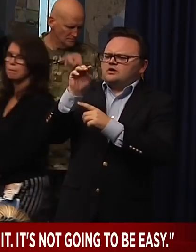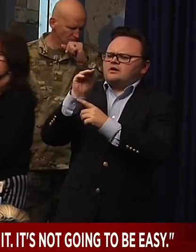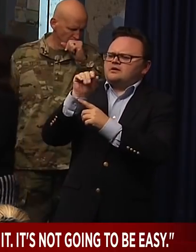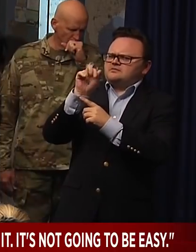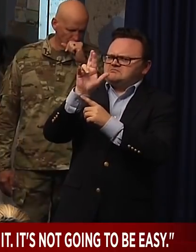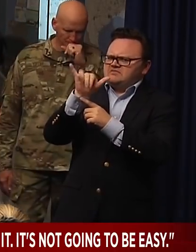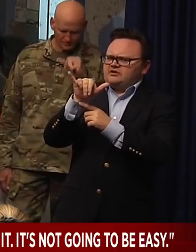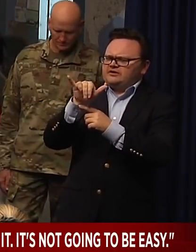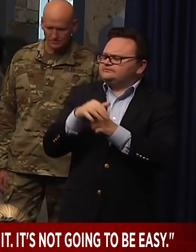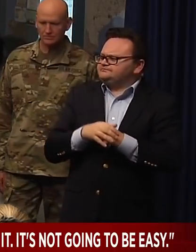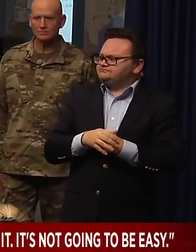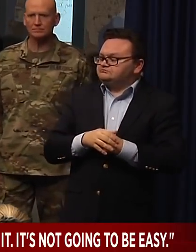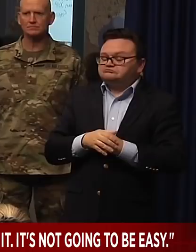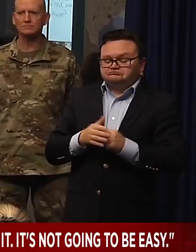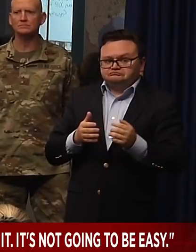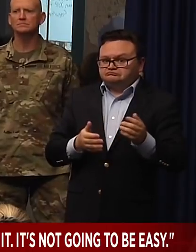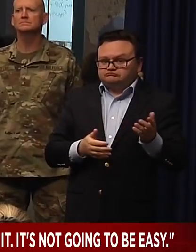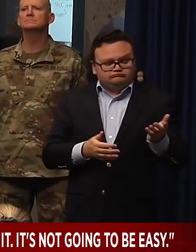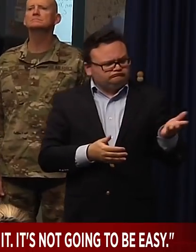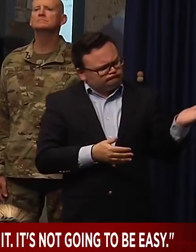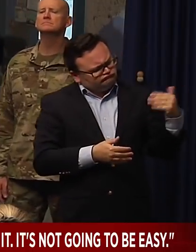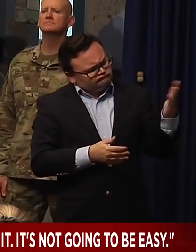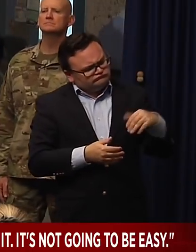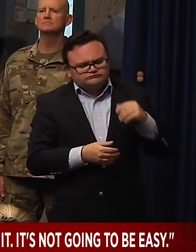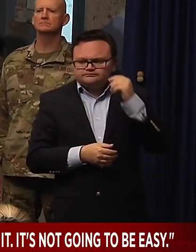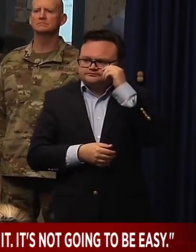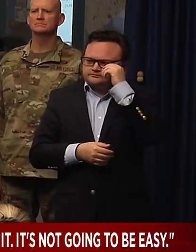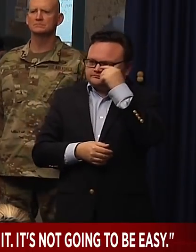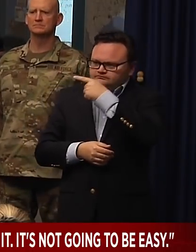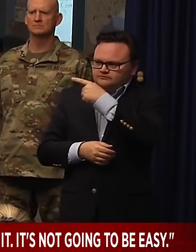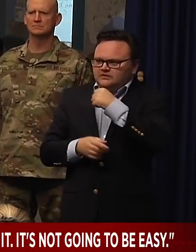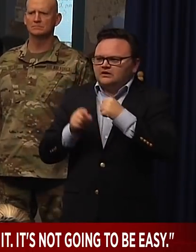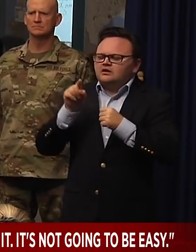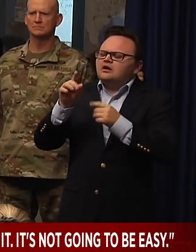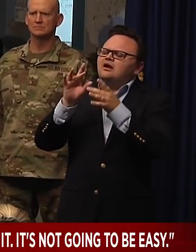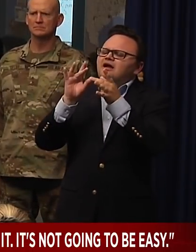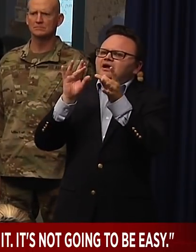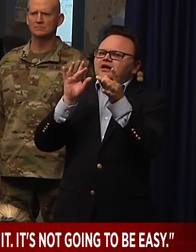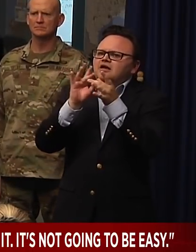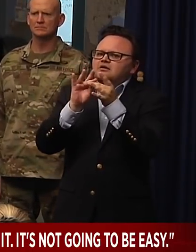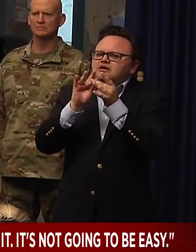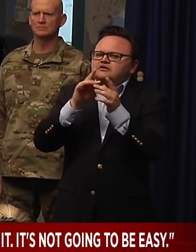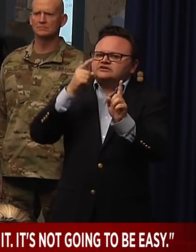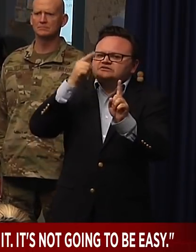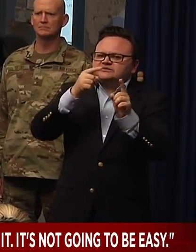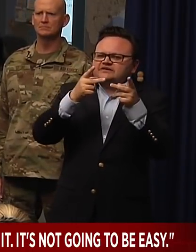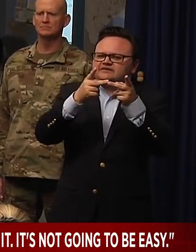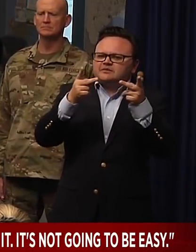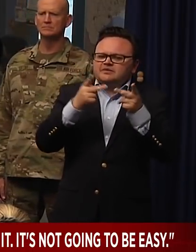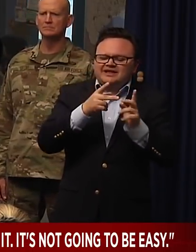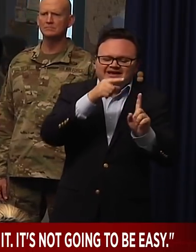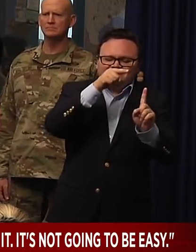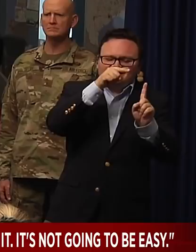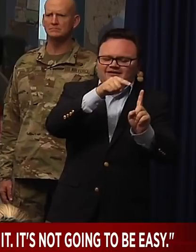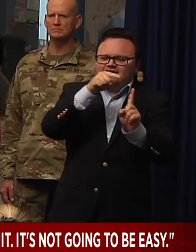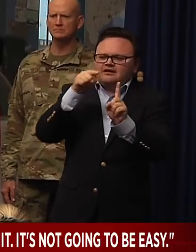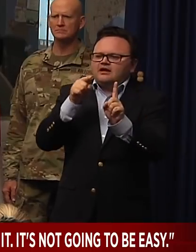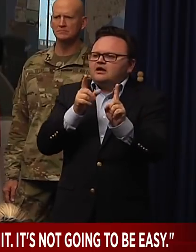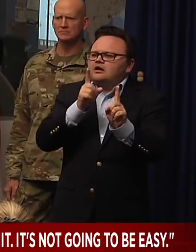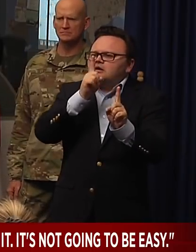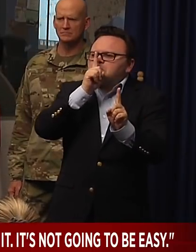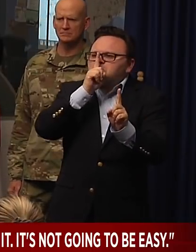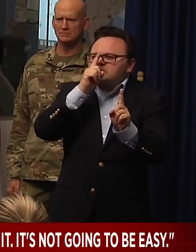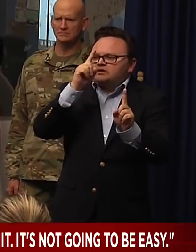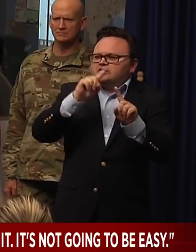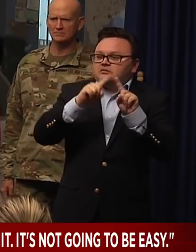You mentioned earlier this week that you wouldn't discuss specific facilities. But if there were an assisted living facility where five